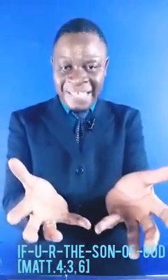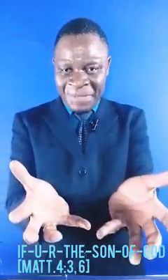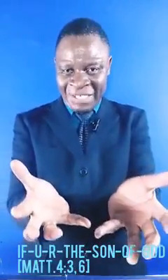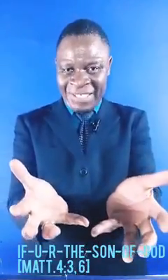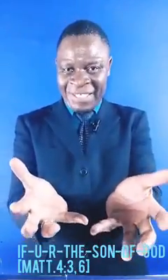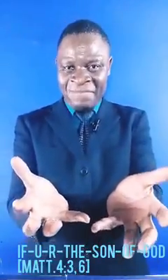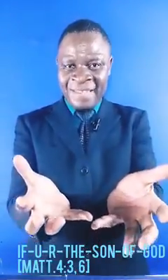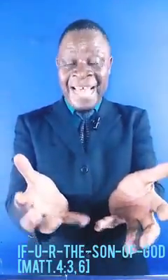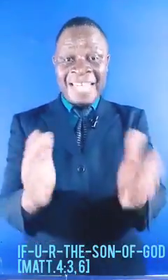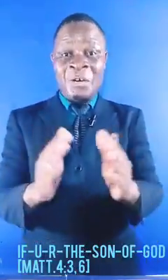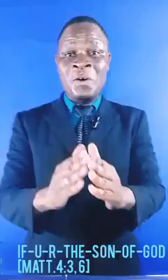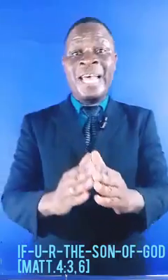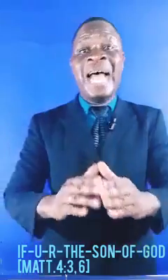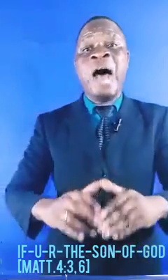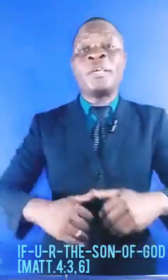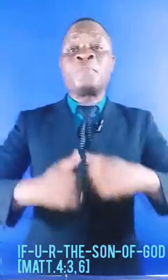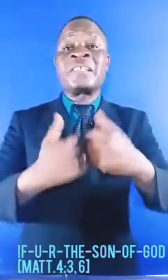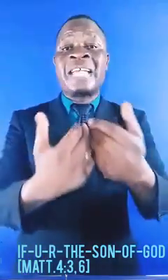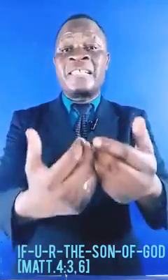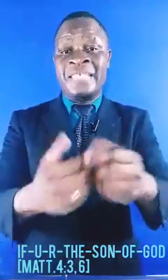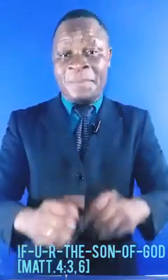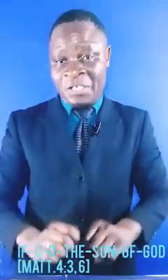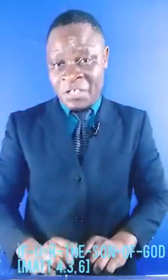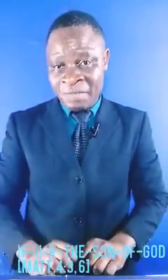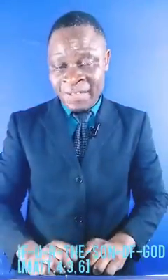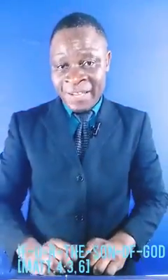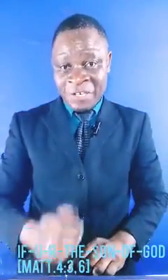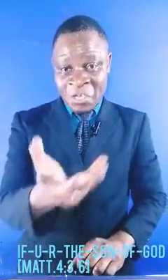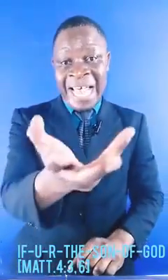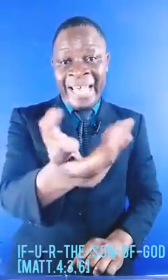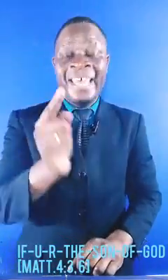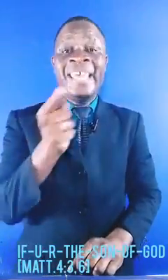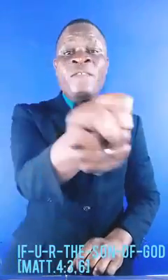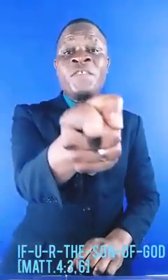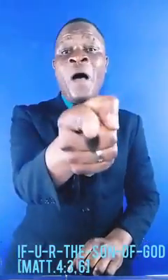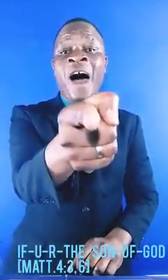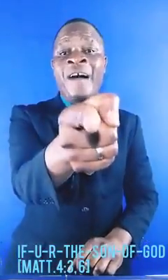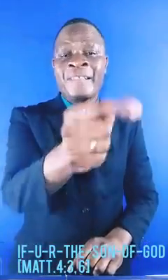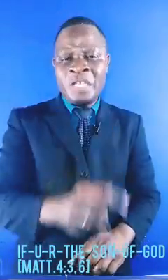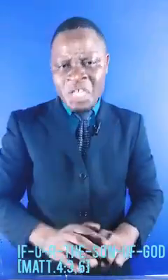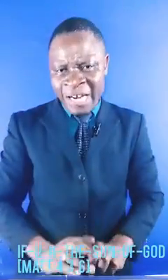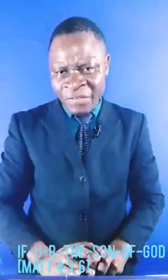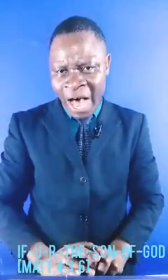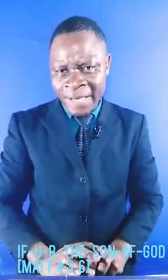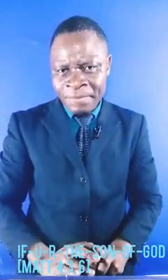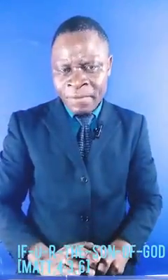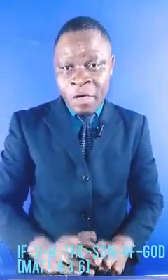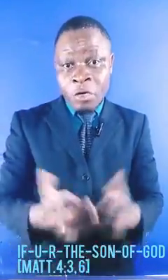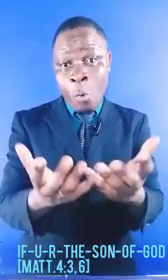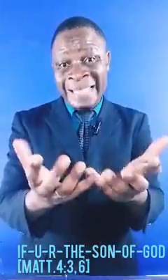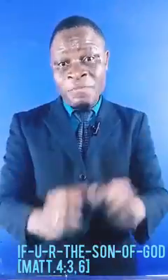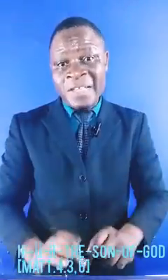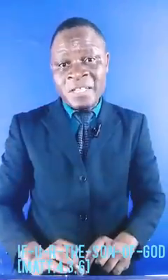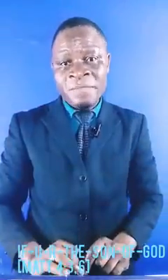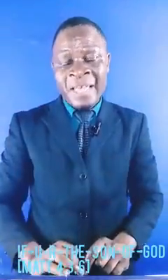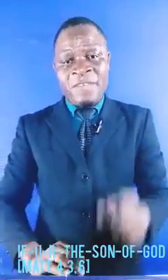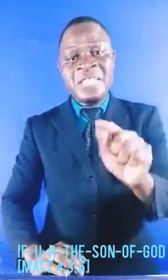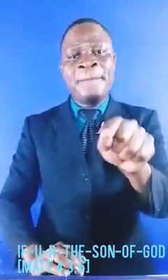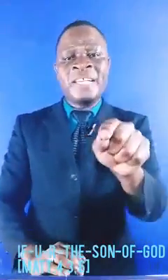temptations. And look at how he presents the temptations. To say, If you are the son of God. You know what that means? If somebody